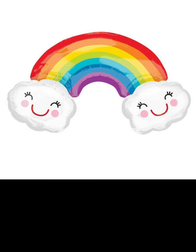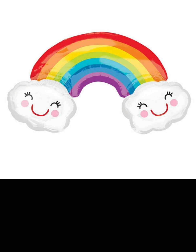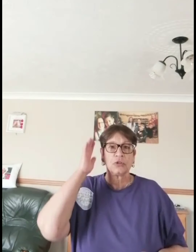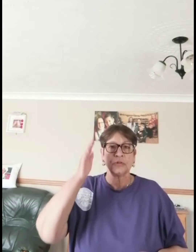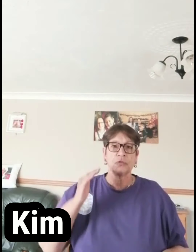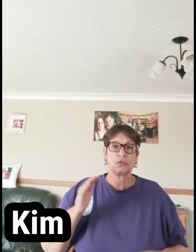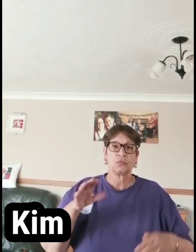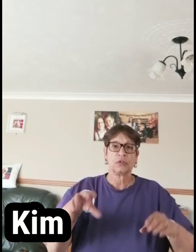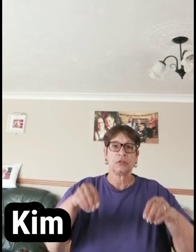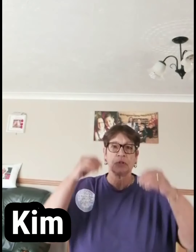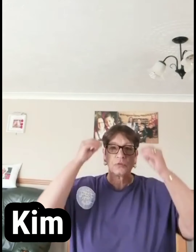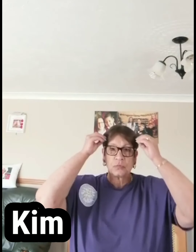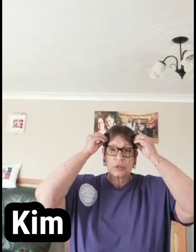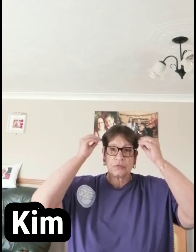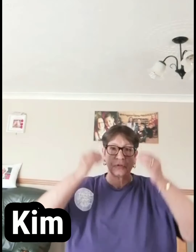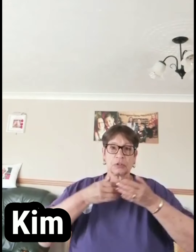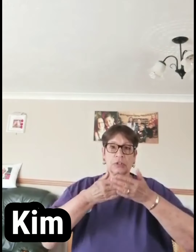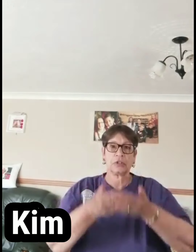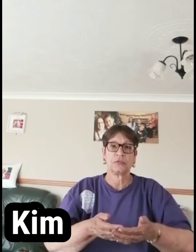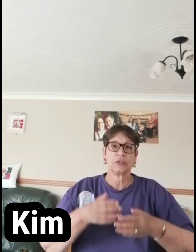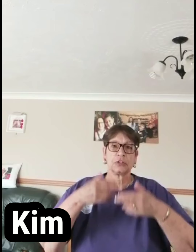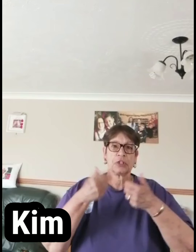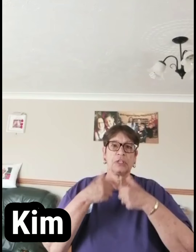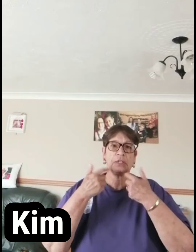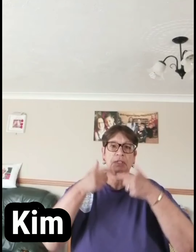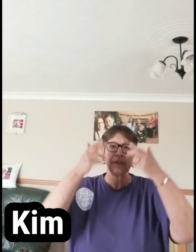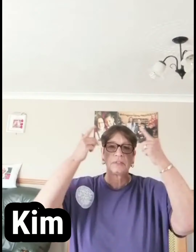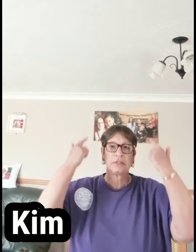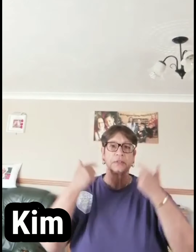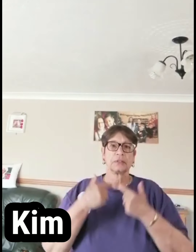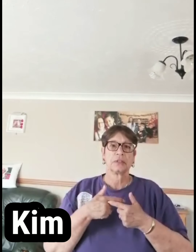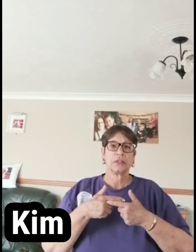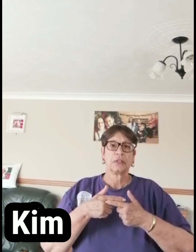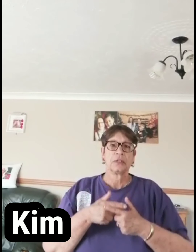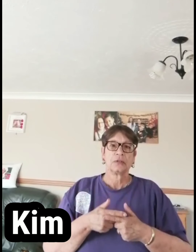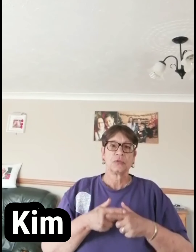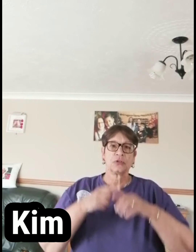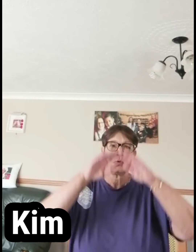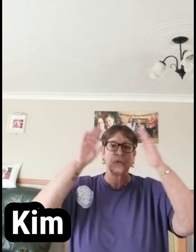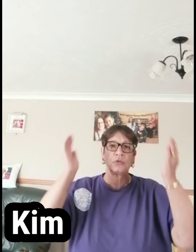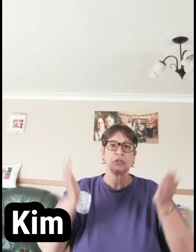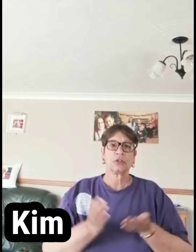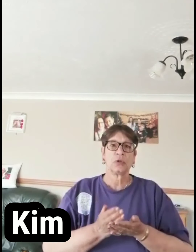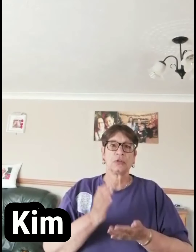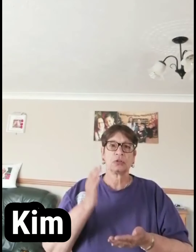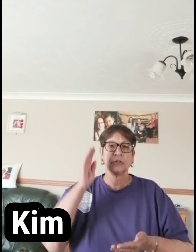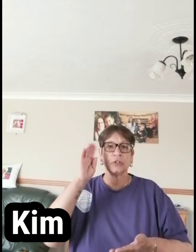And the dream we weren't conceived and we'll reveal a joyful face And the world we once